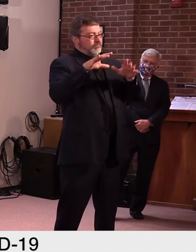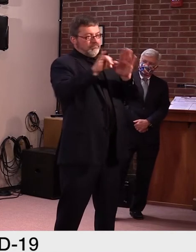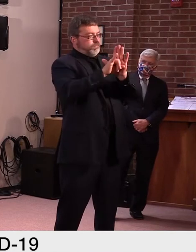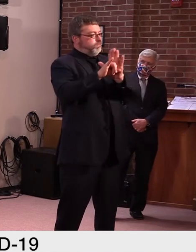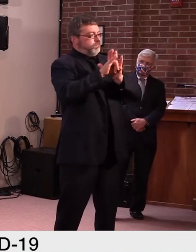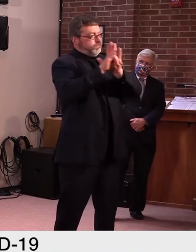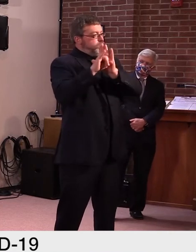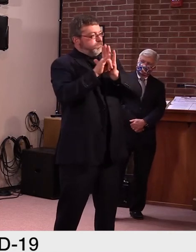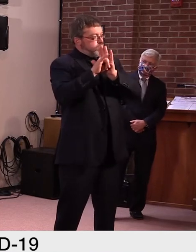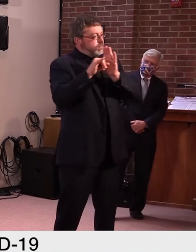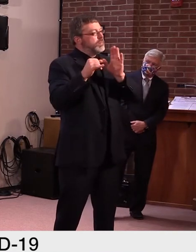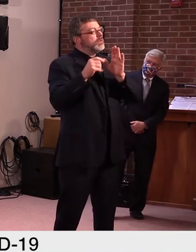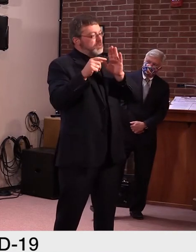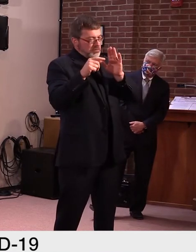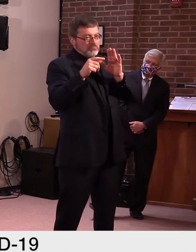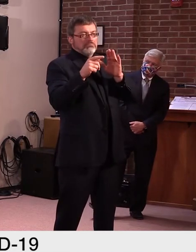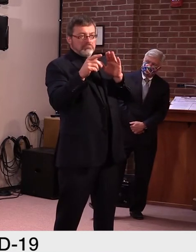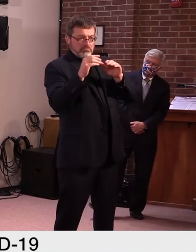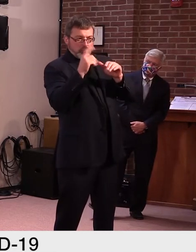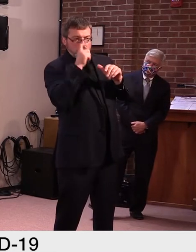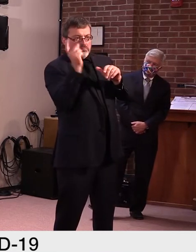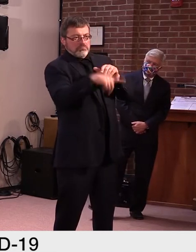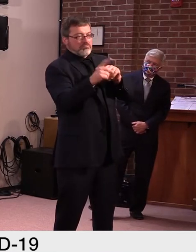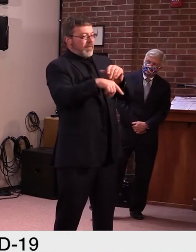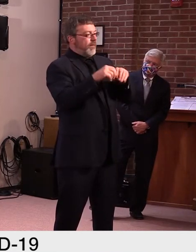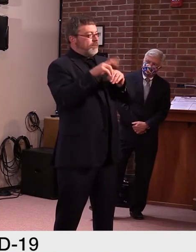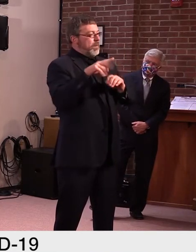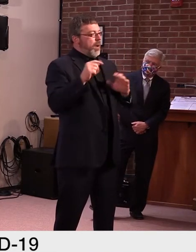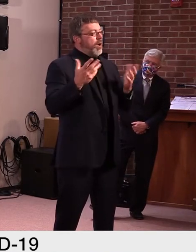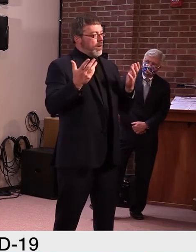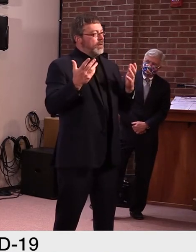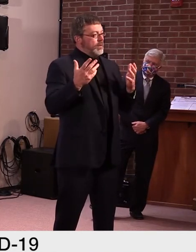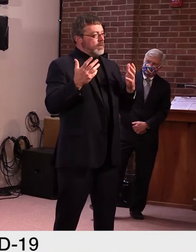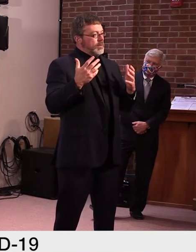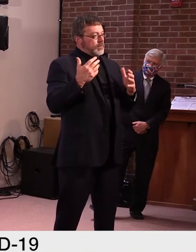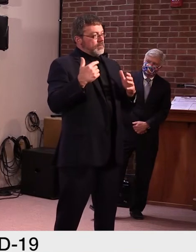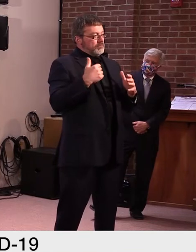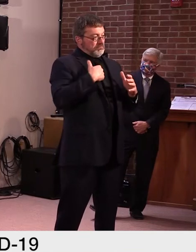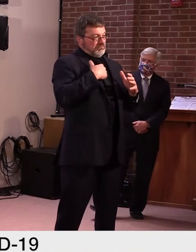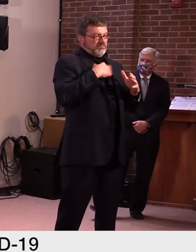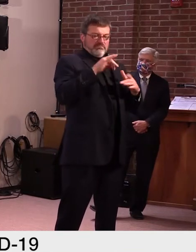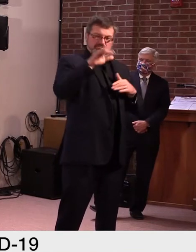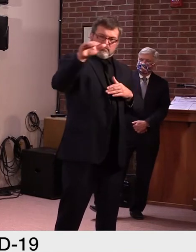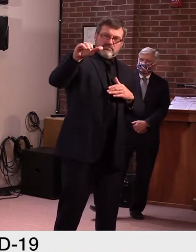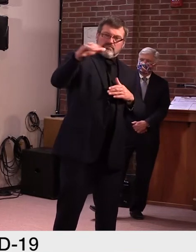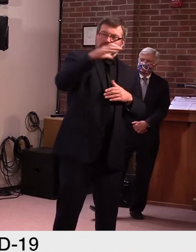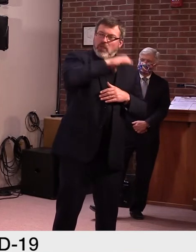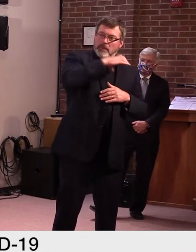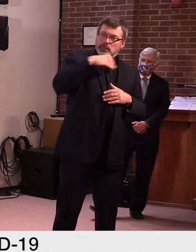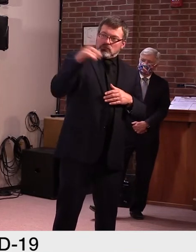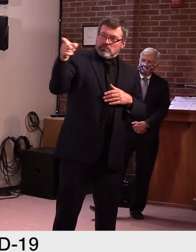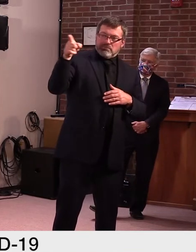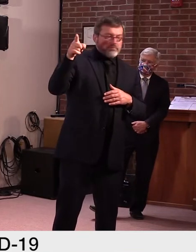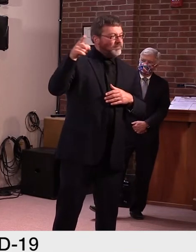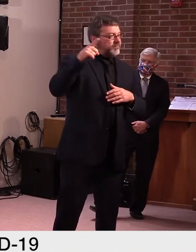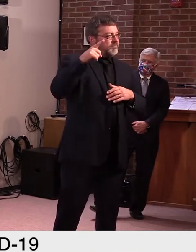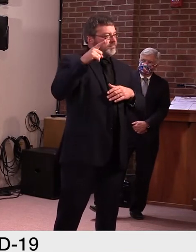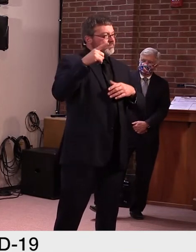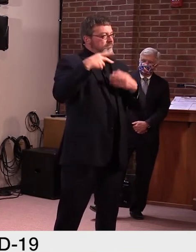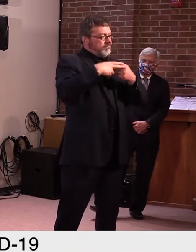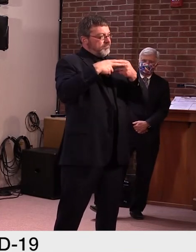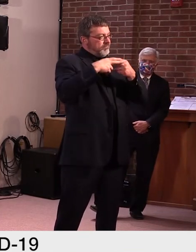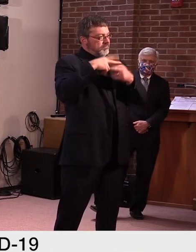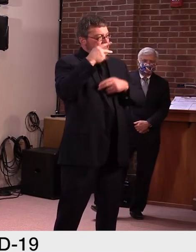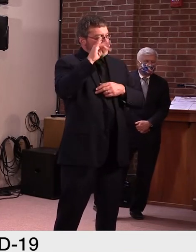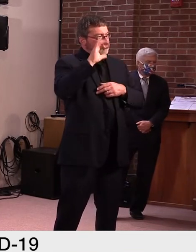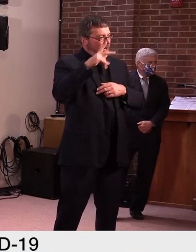we do. Um, I may ask, uh, commissioner P check, uh, to, because there's some other methods as well, for